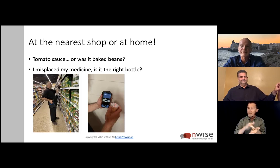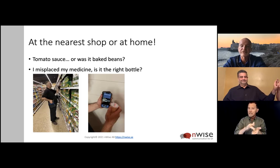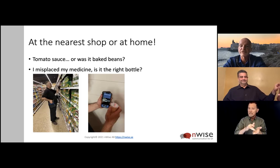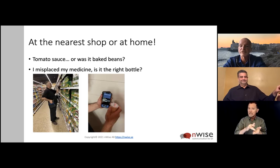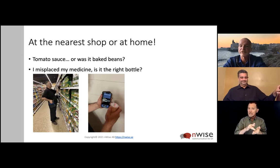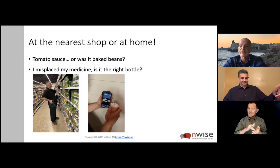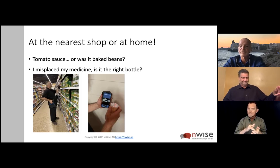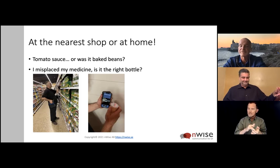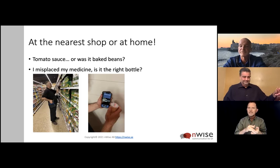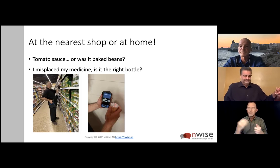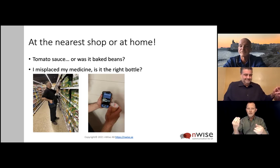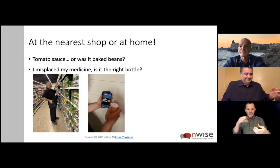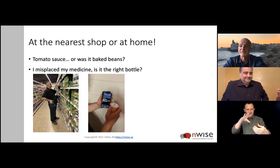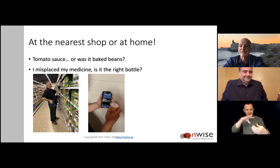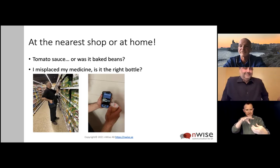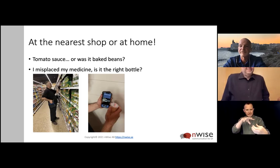you can show the camera.